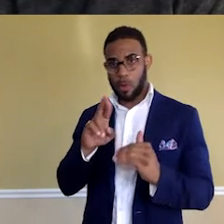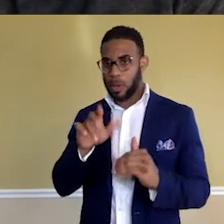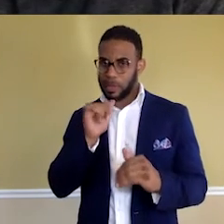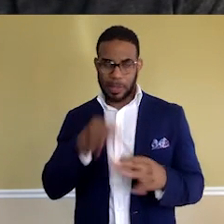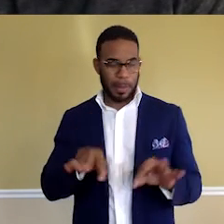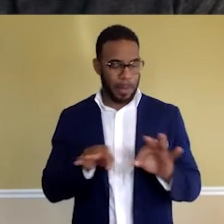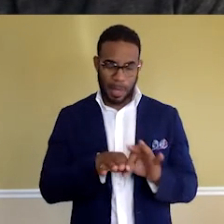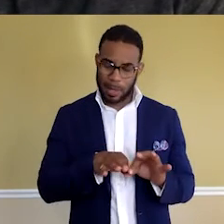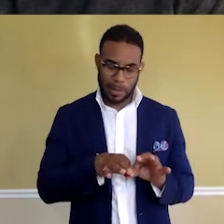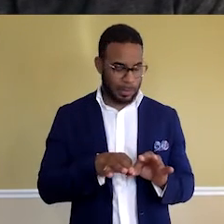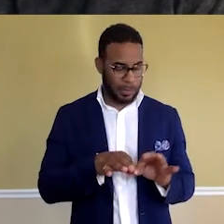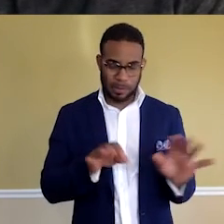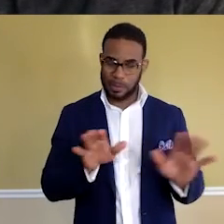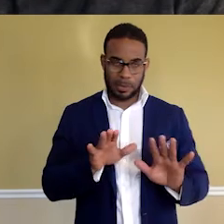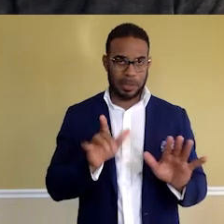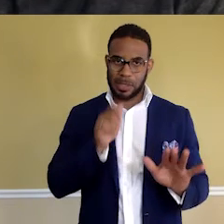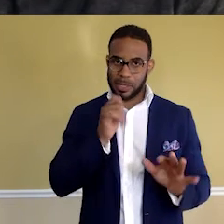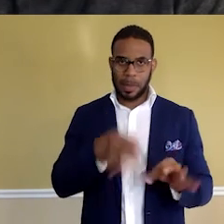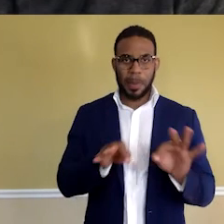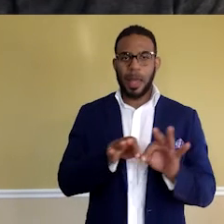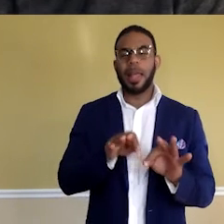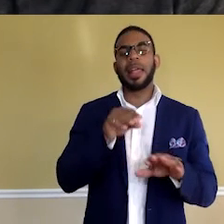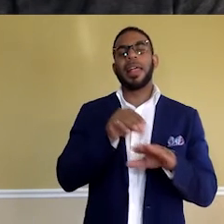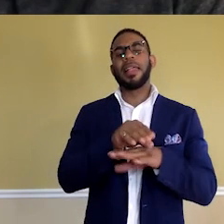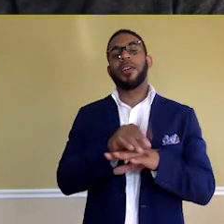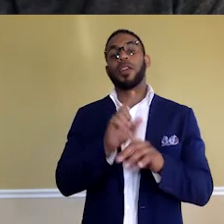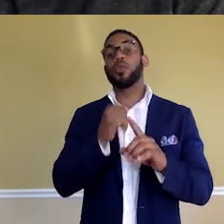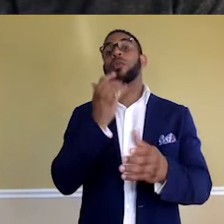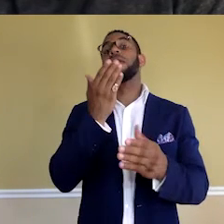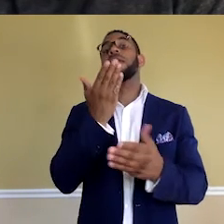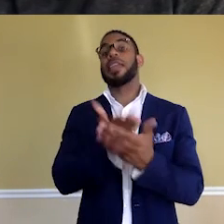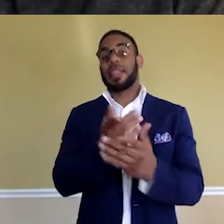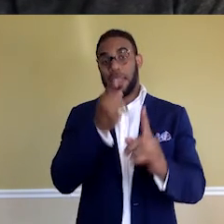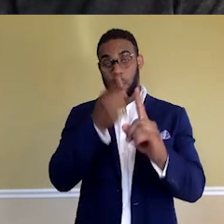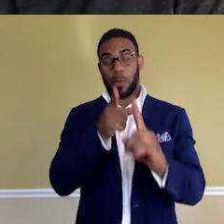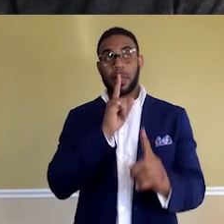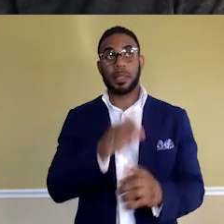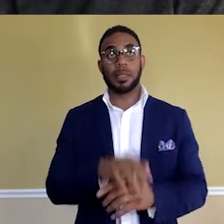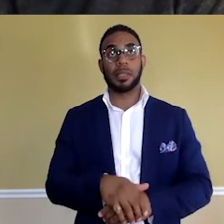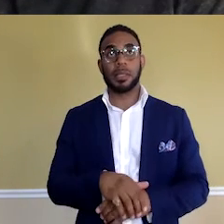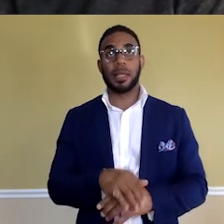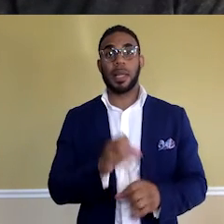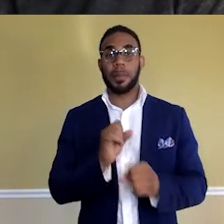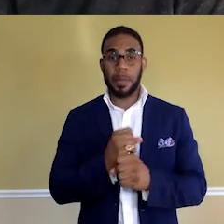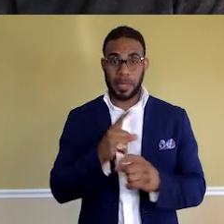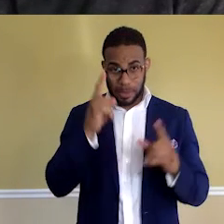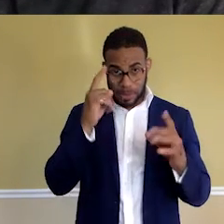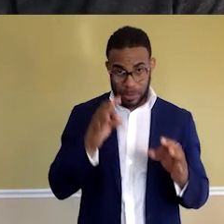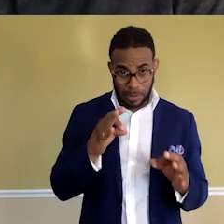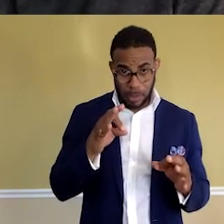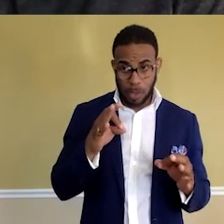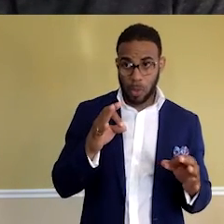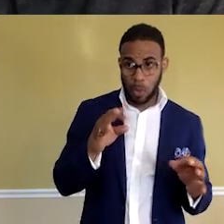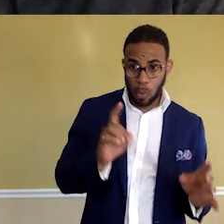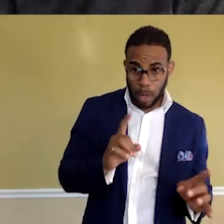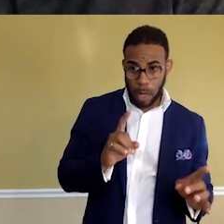Sex shouldn't matter. And the advice to get to that point is make decisions where race,